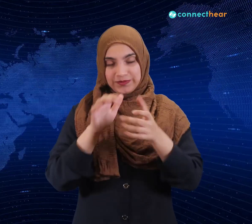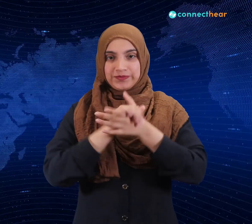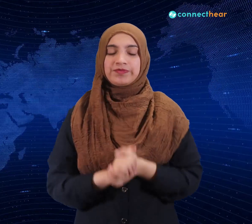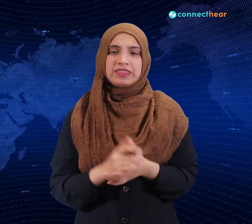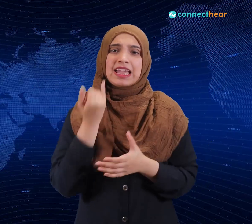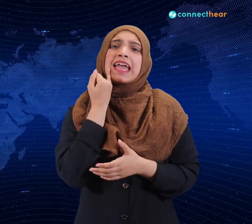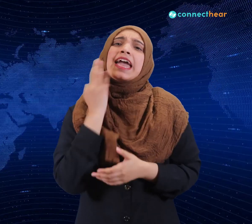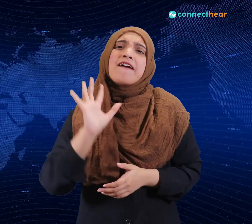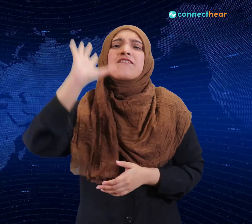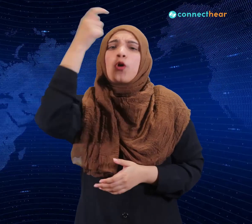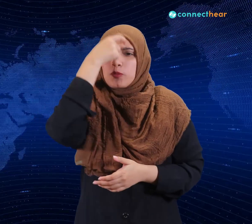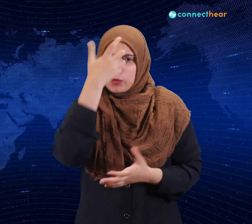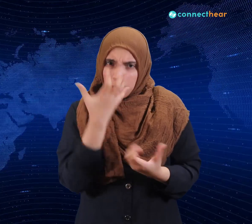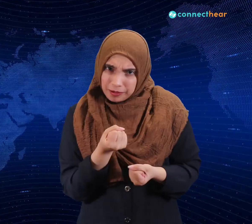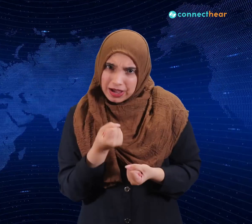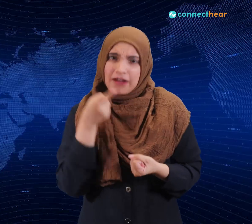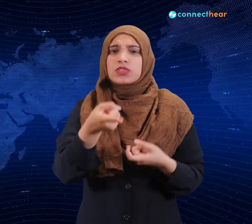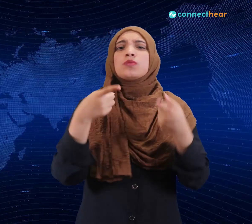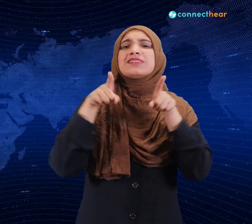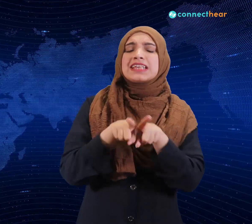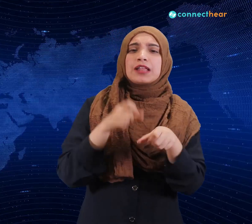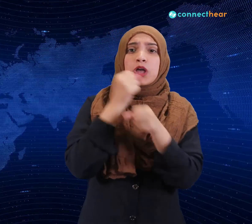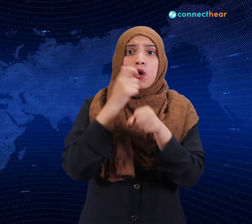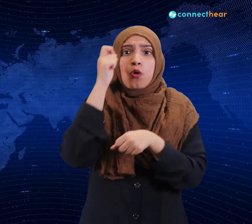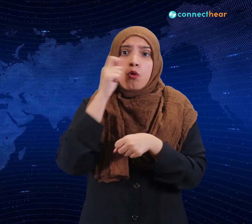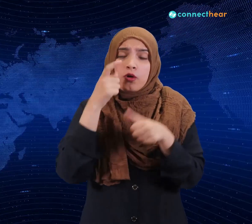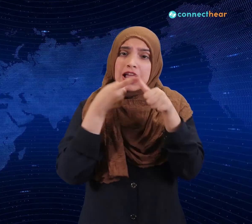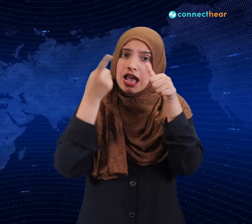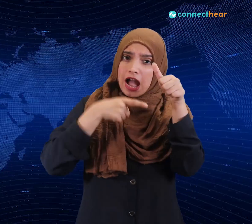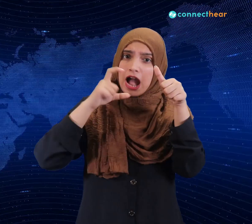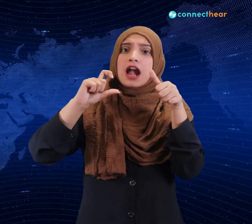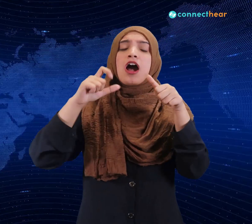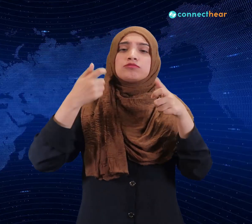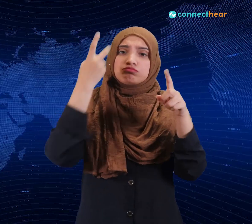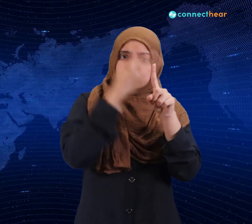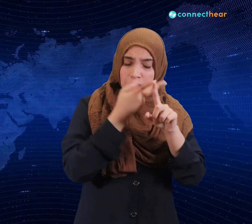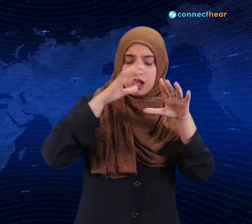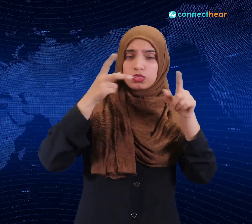If you face any issue signing up like this, you can also choose to sign up with your Google account.